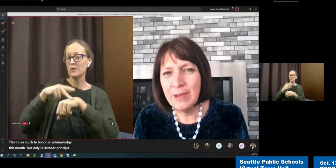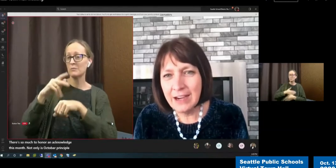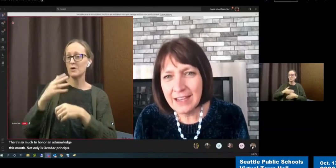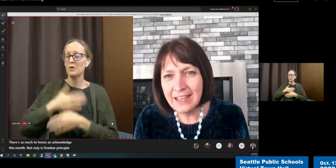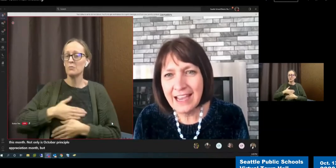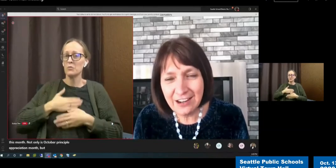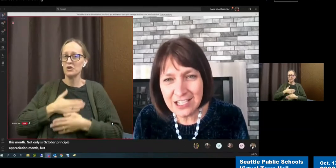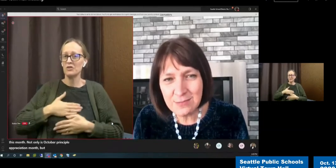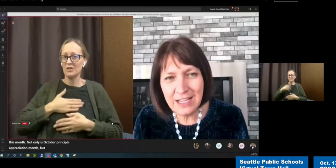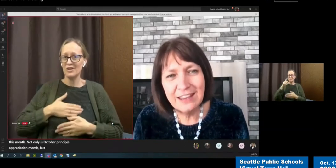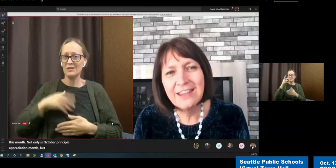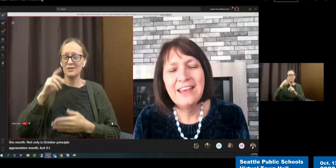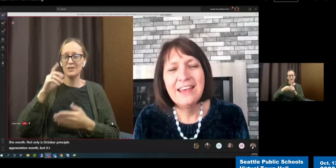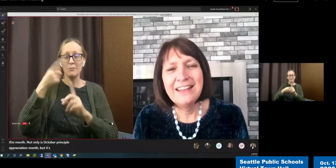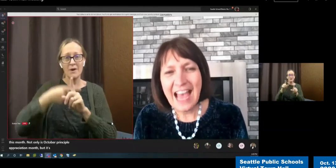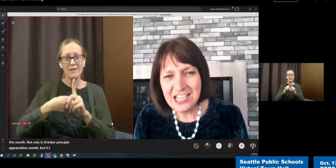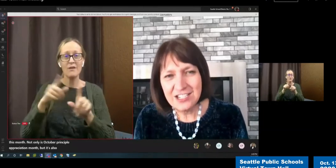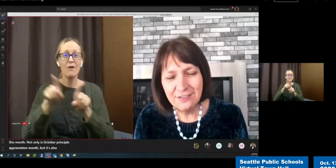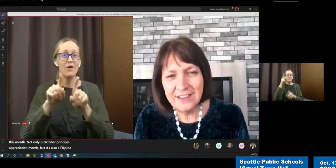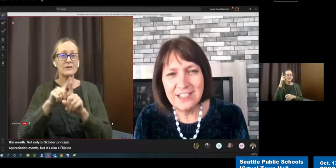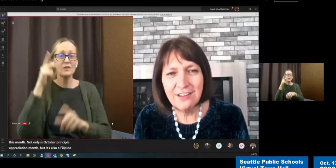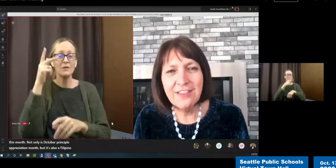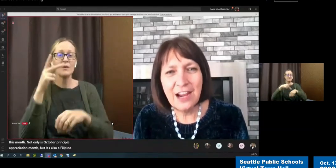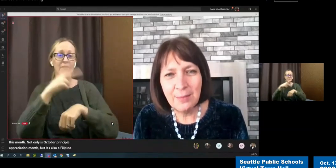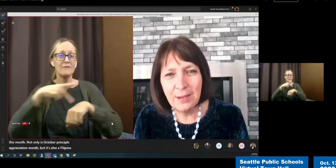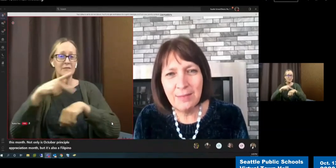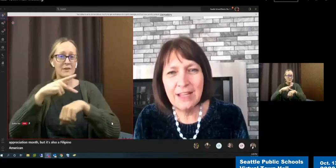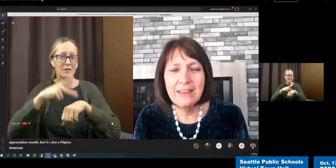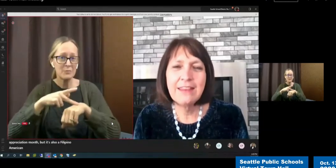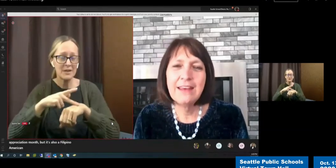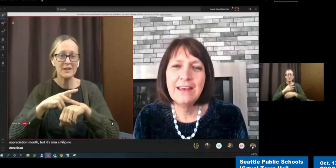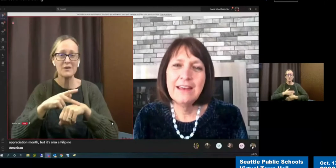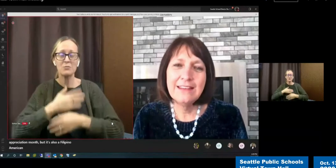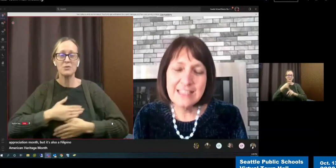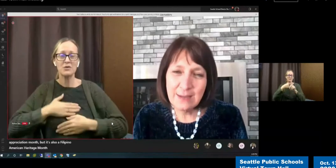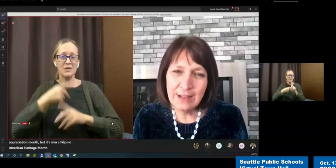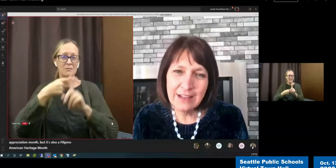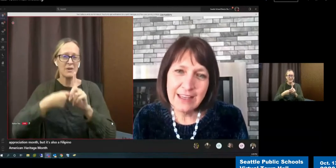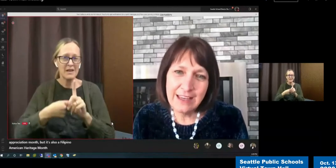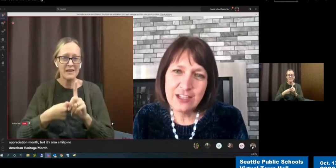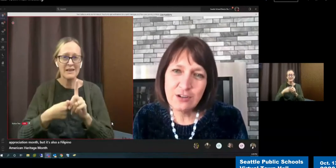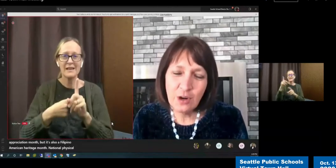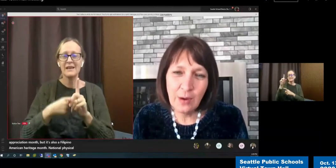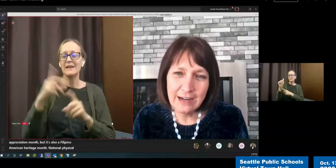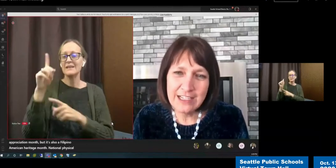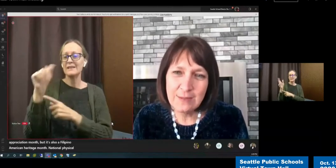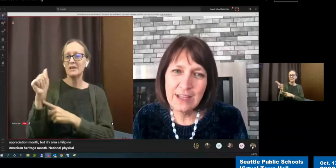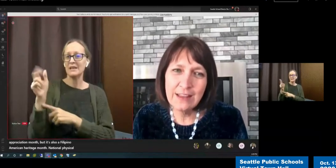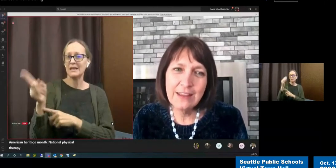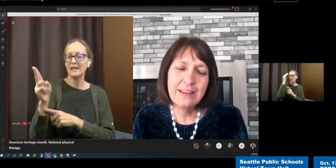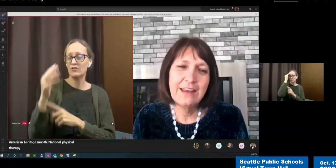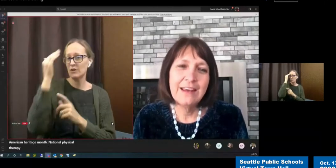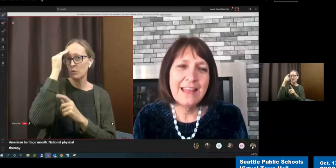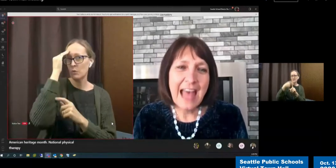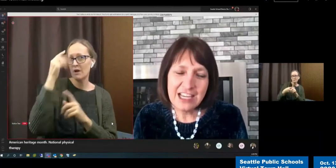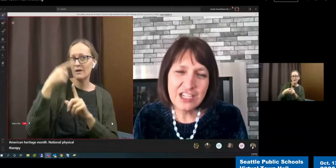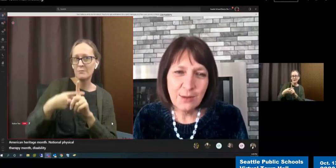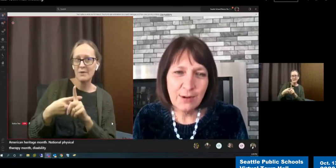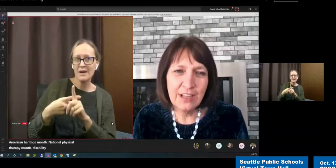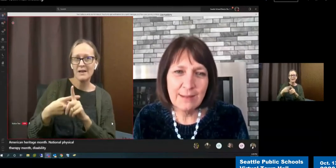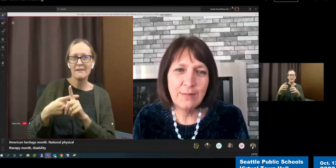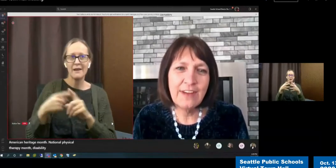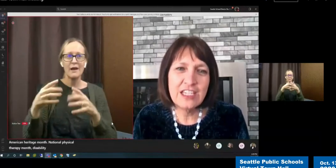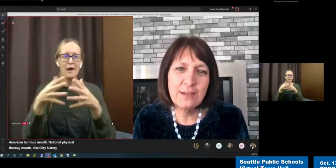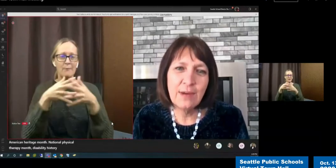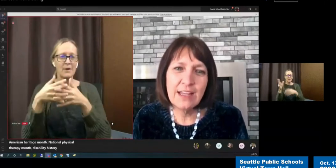American Heritage Month, National Physical Therapy Month, Disability History Awareness Month, National